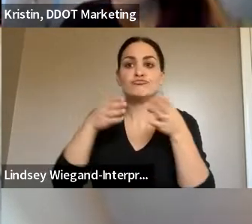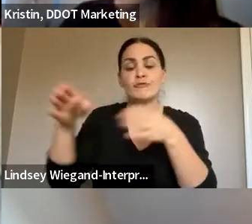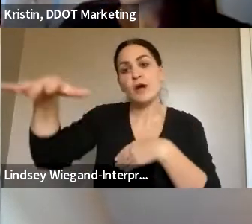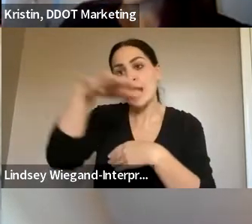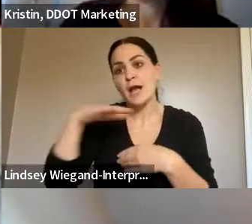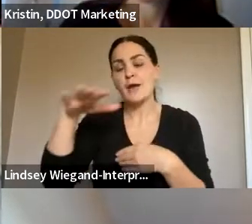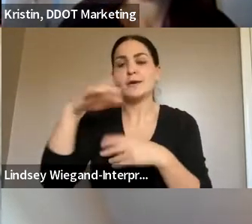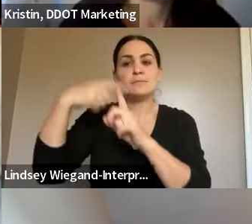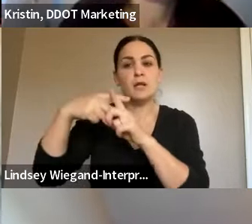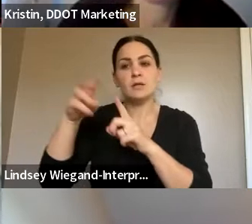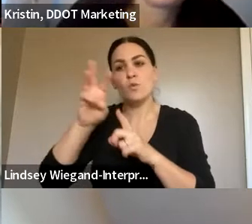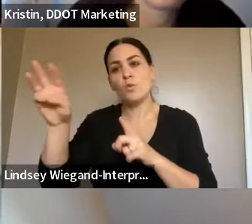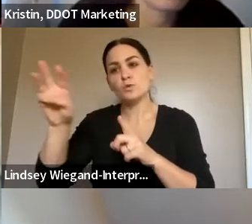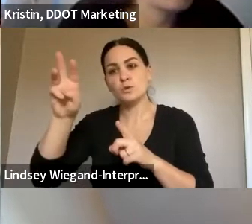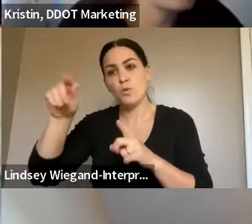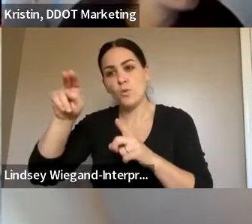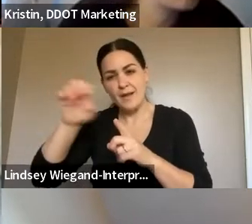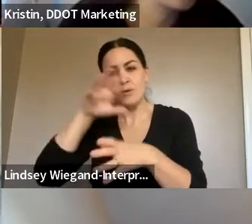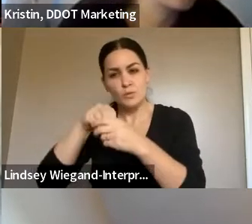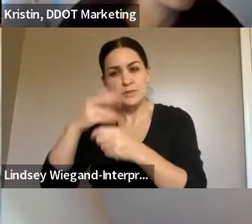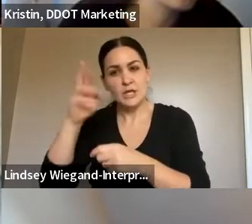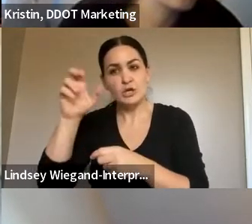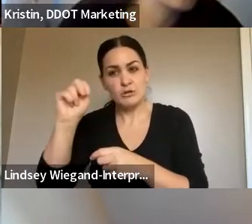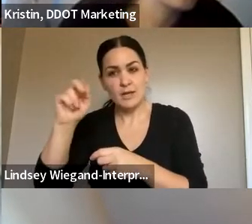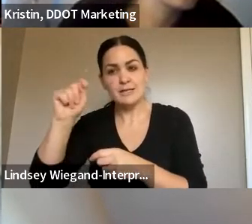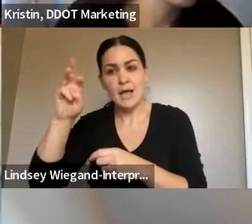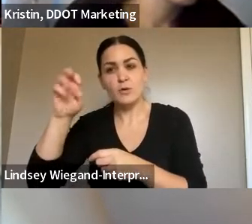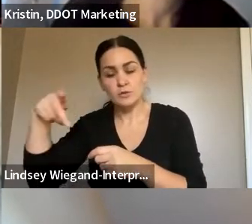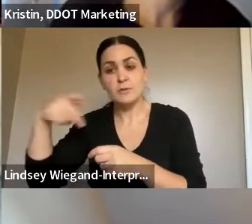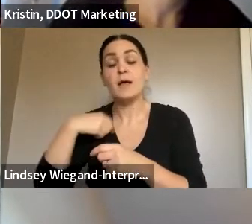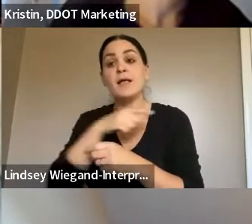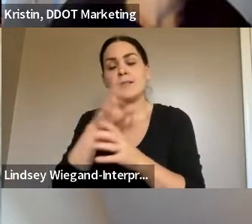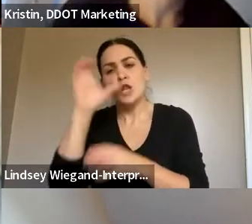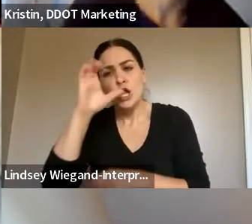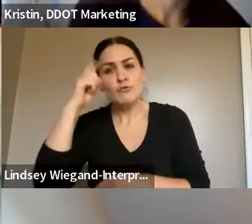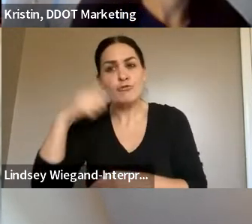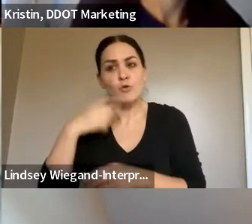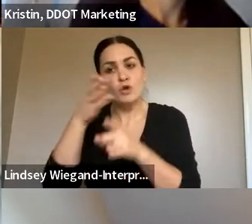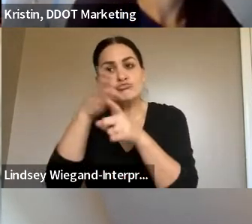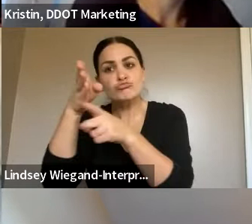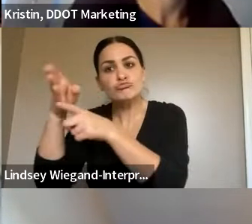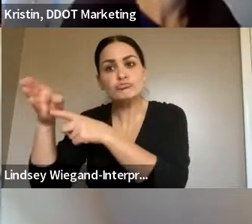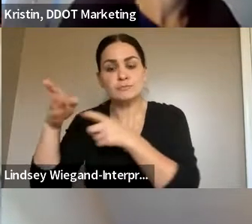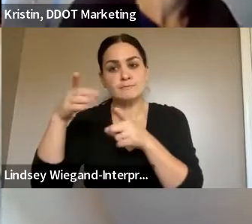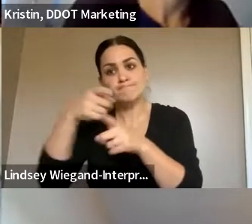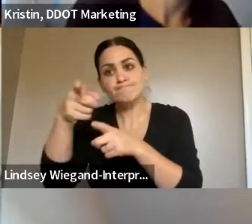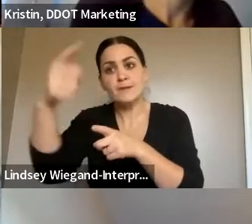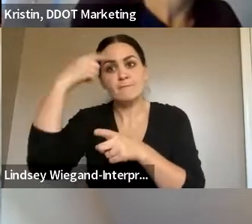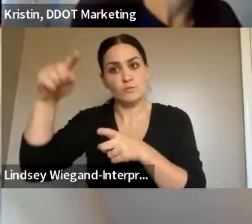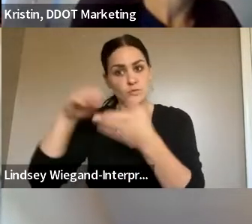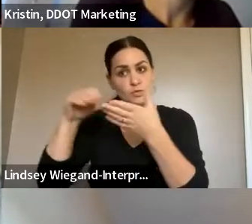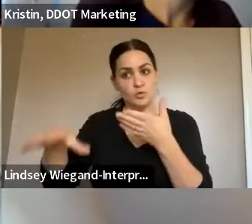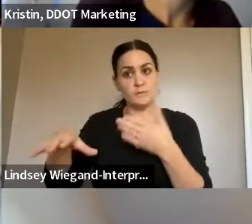of Wayne County, which includes Huron Township. And they look for career paths for students. Now, one of the things that really caught my eye was